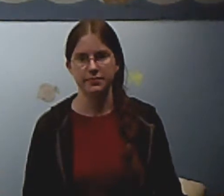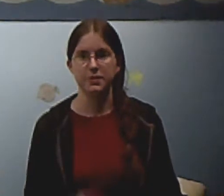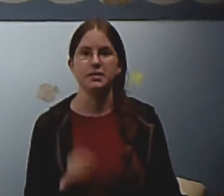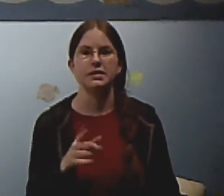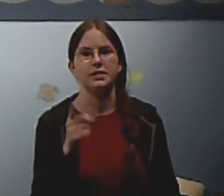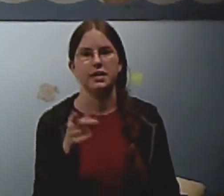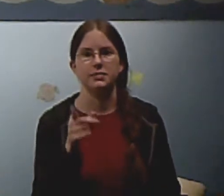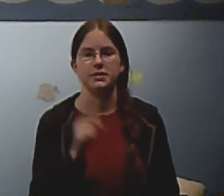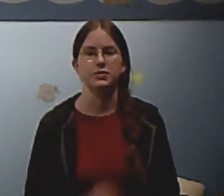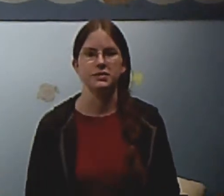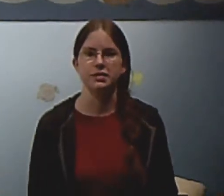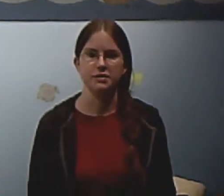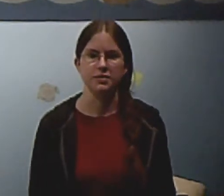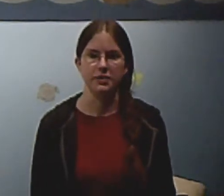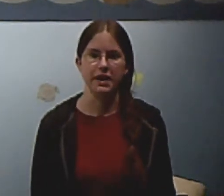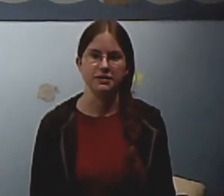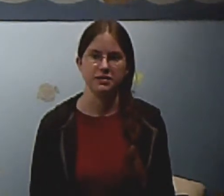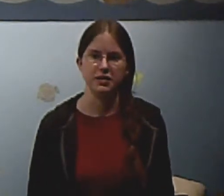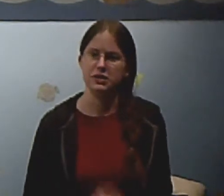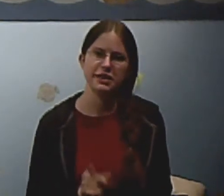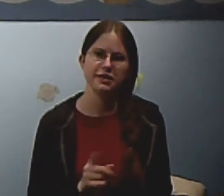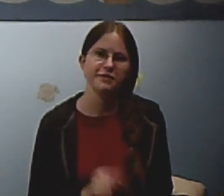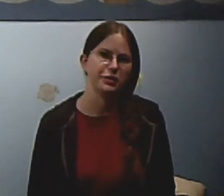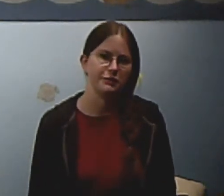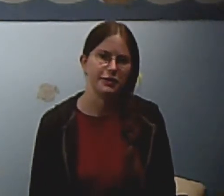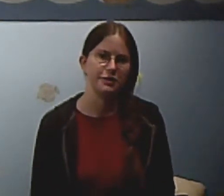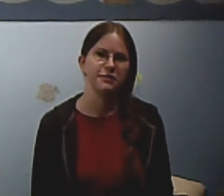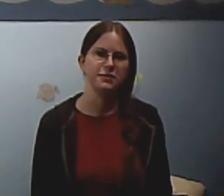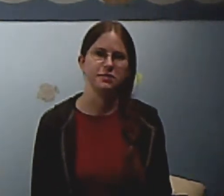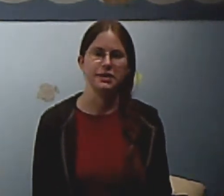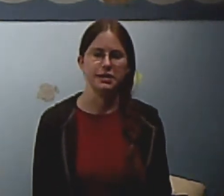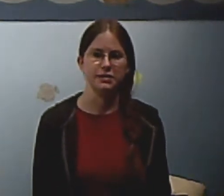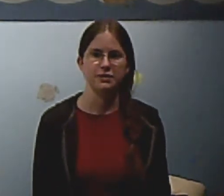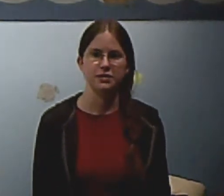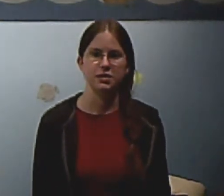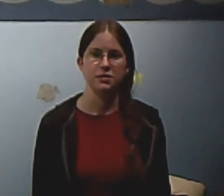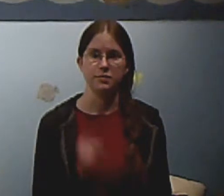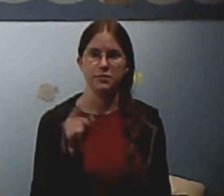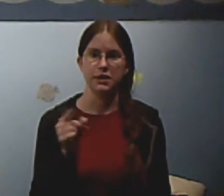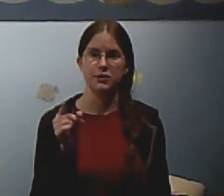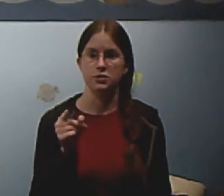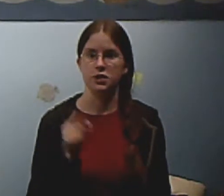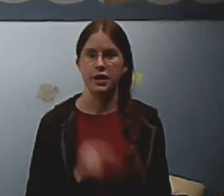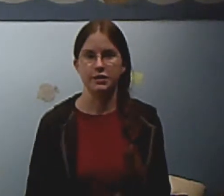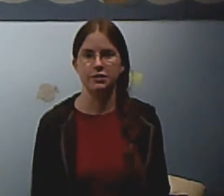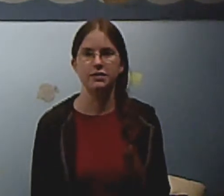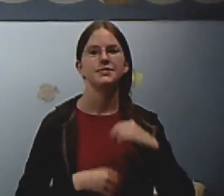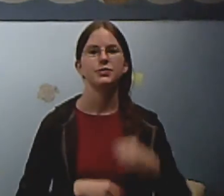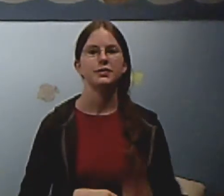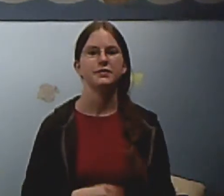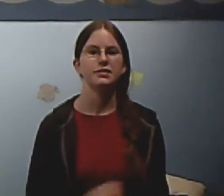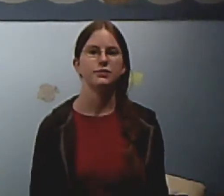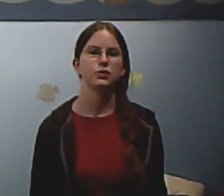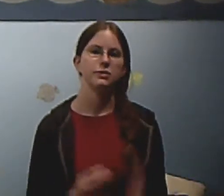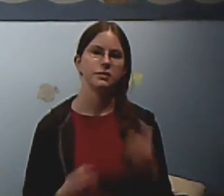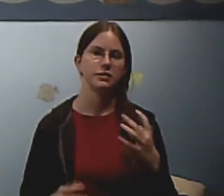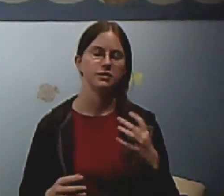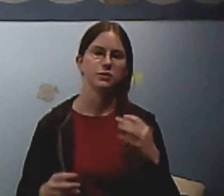But a lot of times, it was A Link to the Past, and you can't get very far in 15 minutes, but I would try. If fast forward a little,